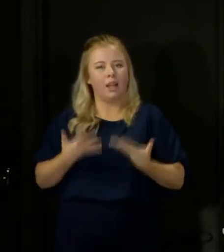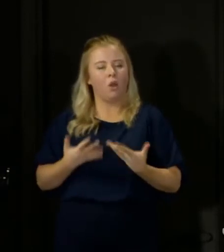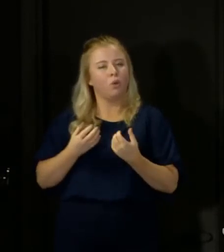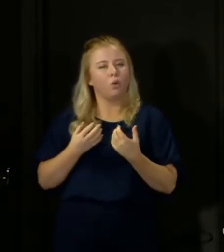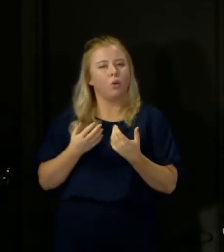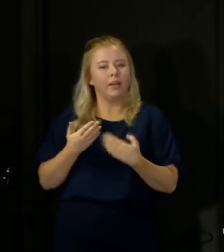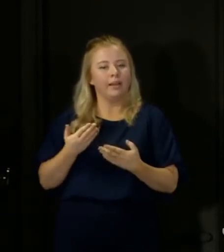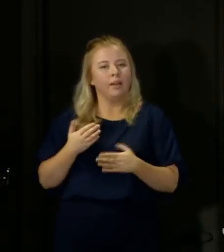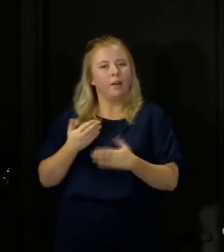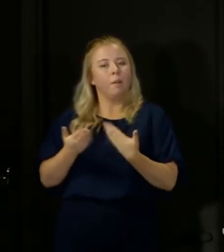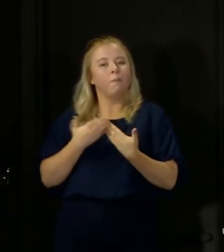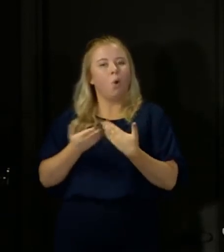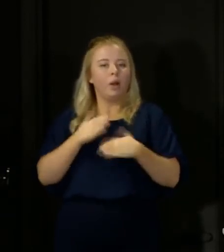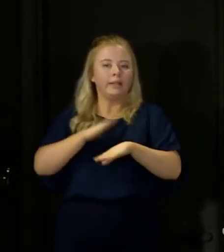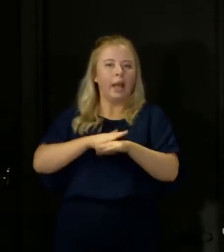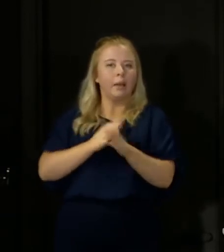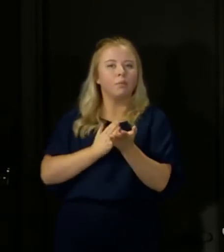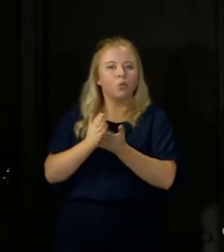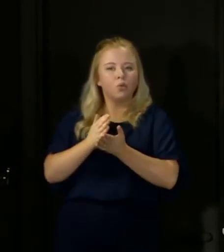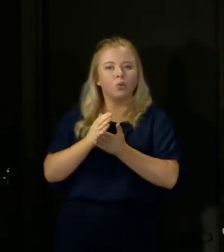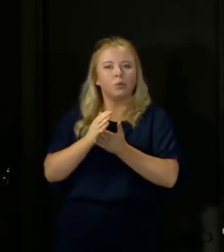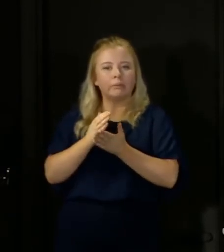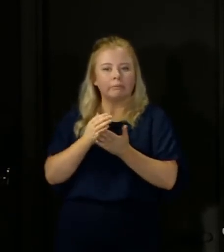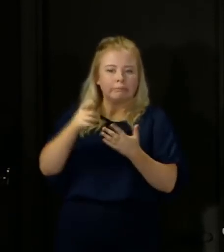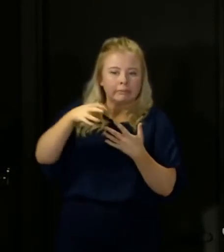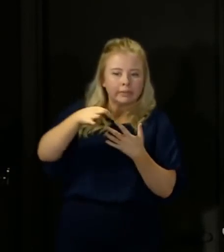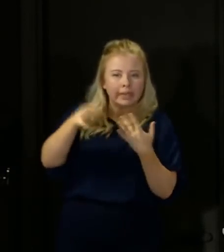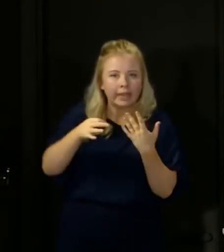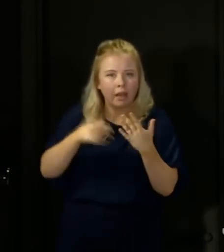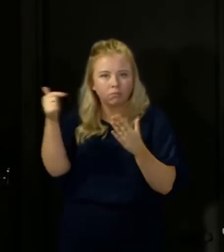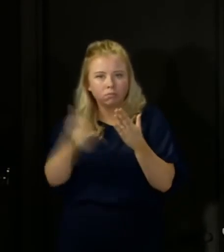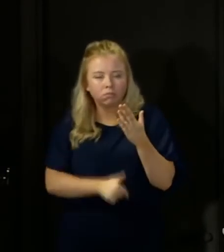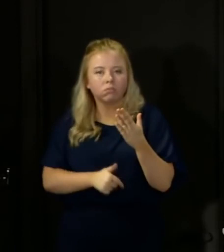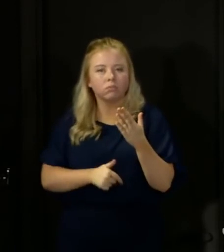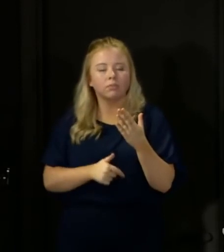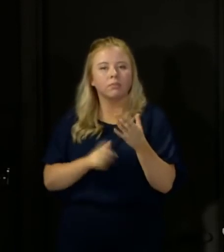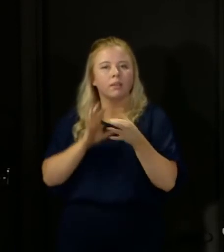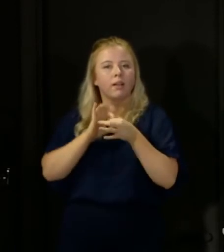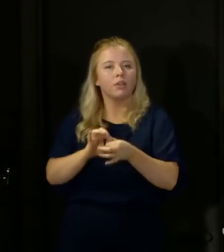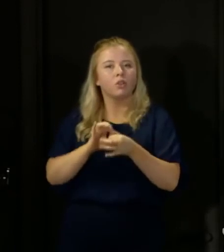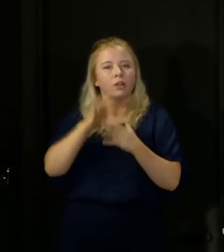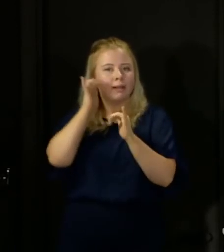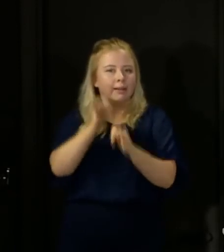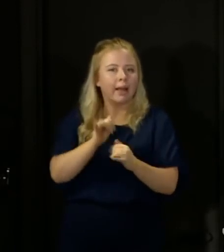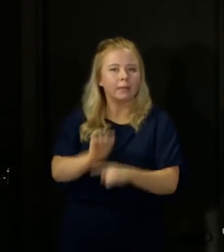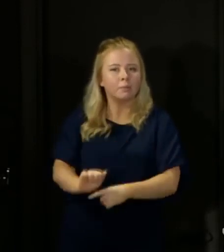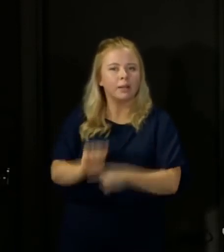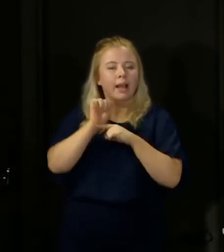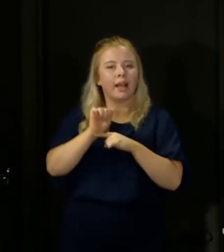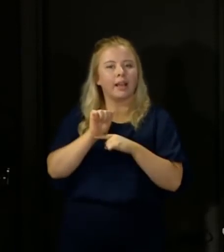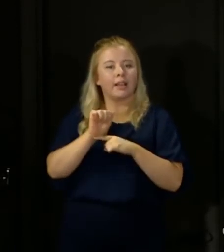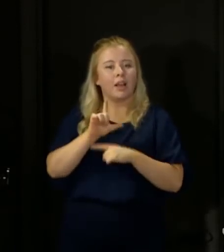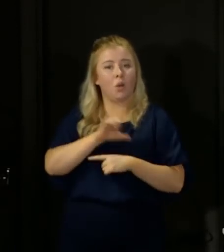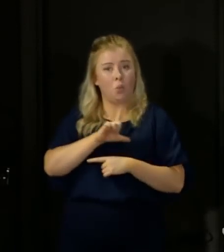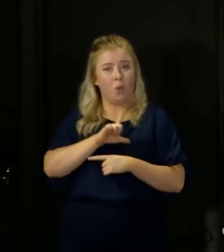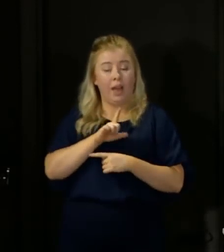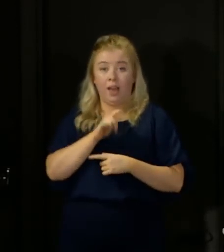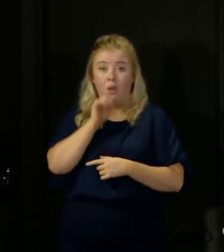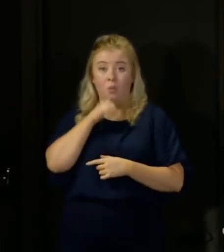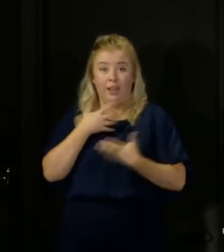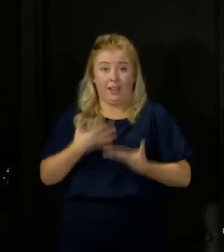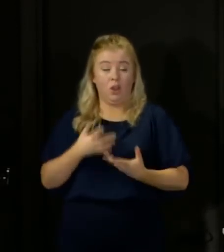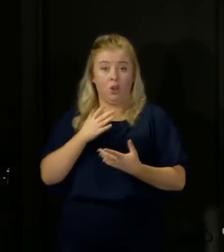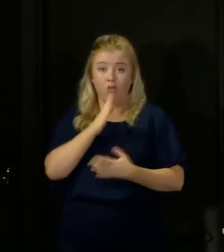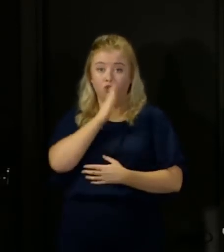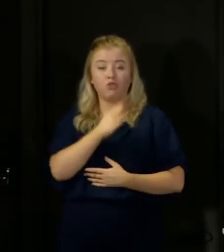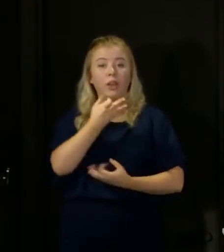bit of time today to go through that, such as the importance of Test and Protect. Therefore, I'm going to now go straight